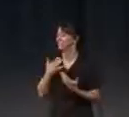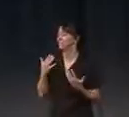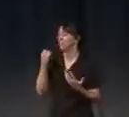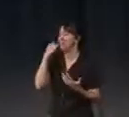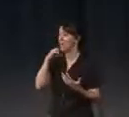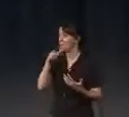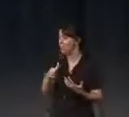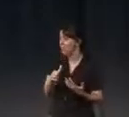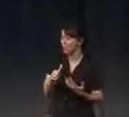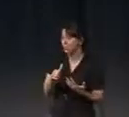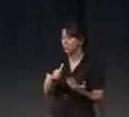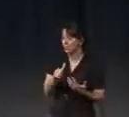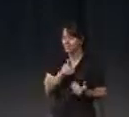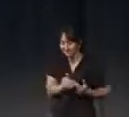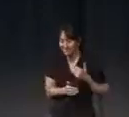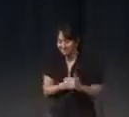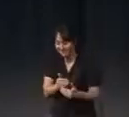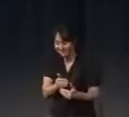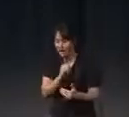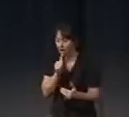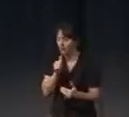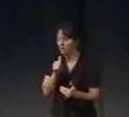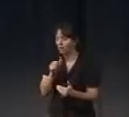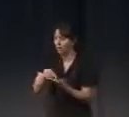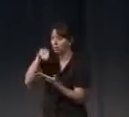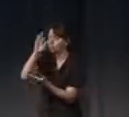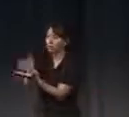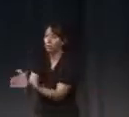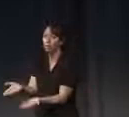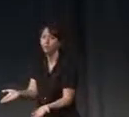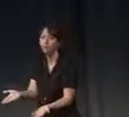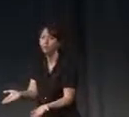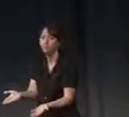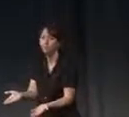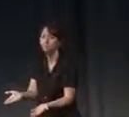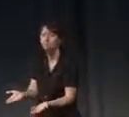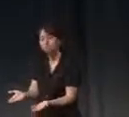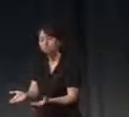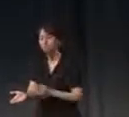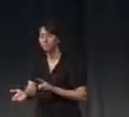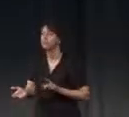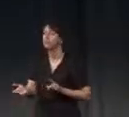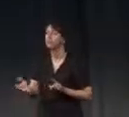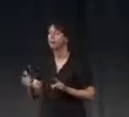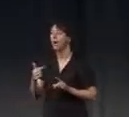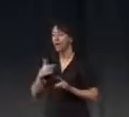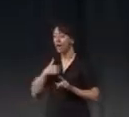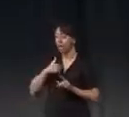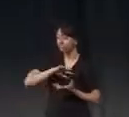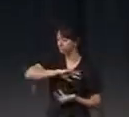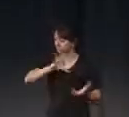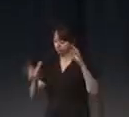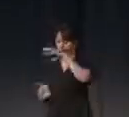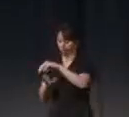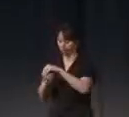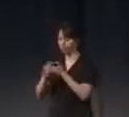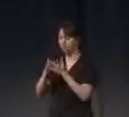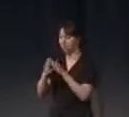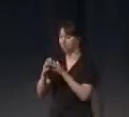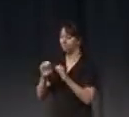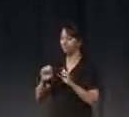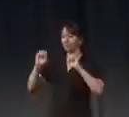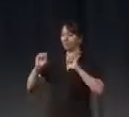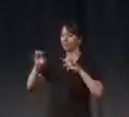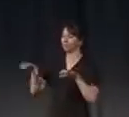don't do it, I'd stop learning. And this mean it's something which I put it as an exercise. It's all the time, you know, confronting with